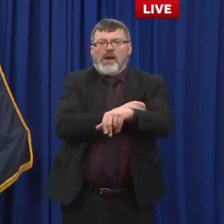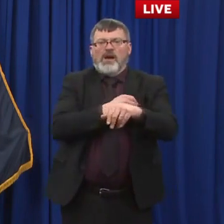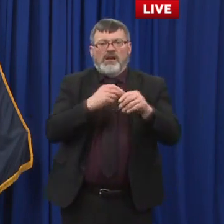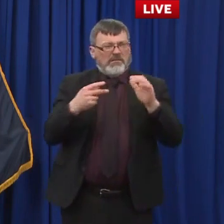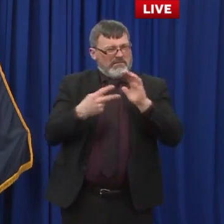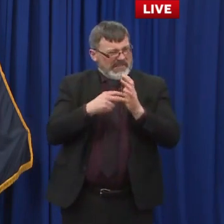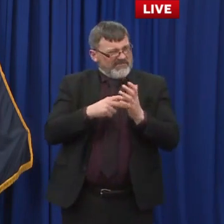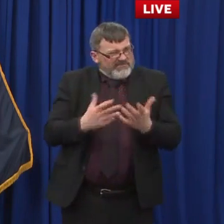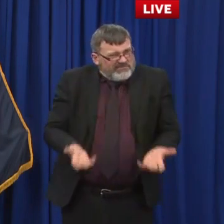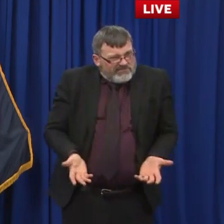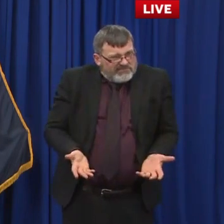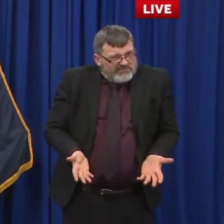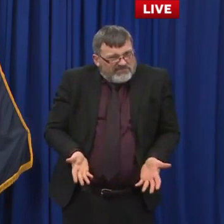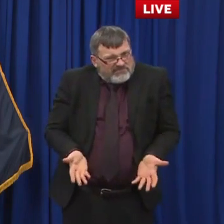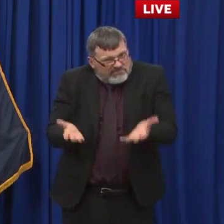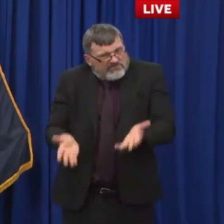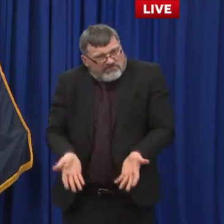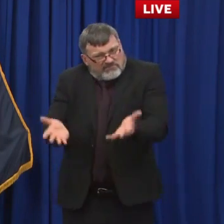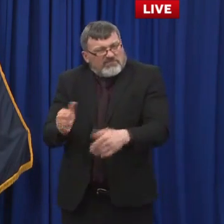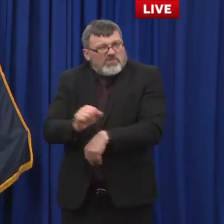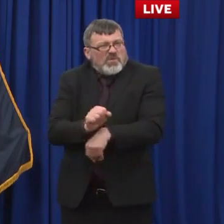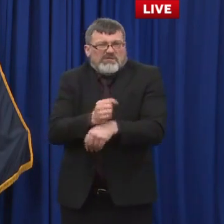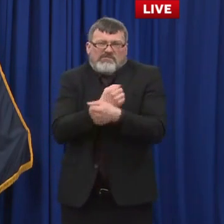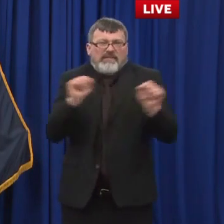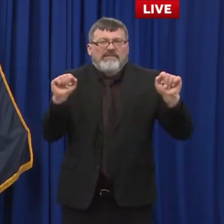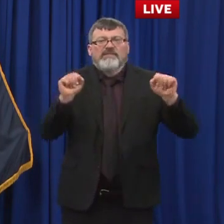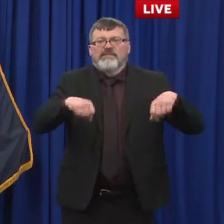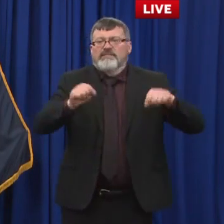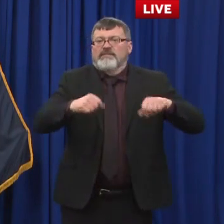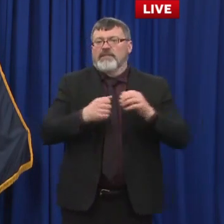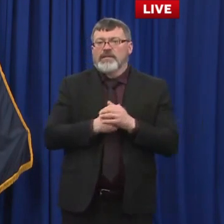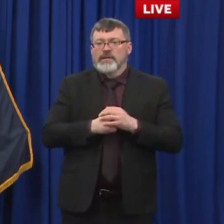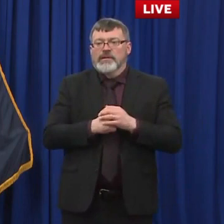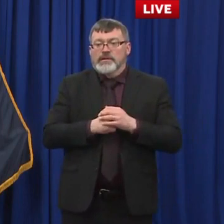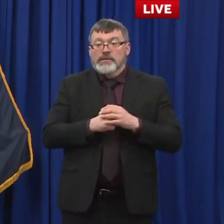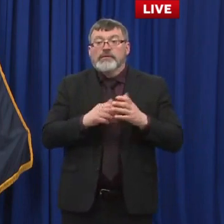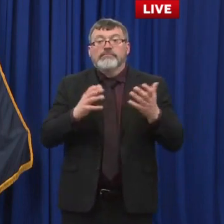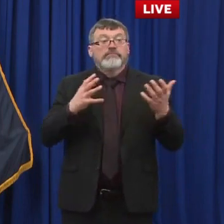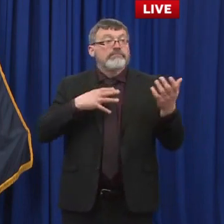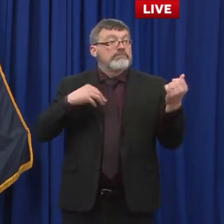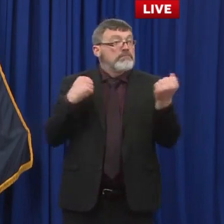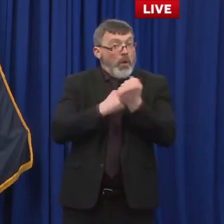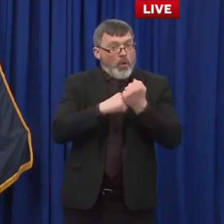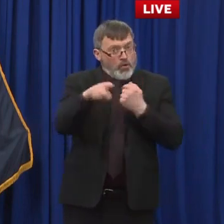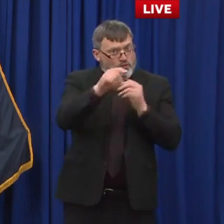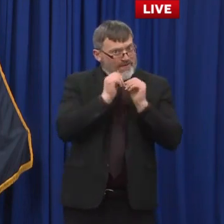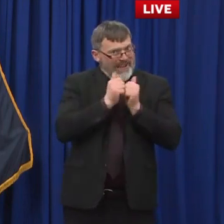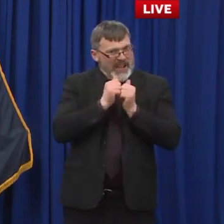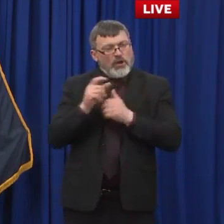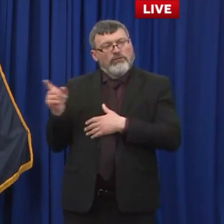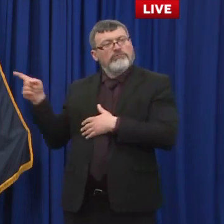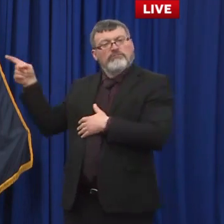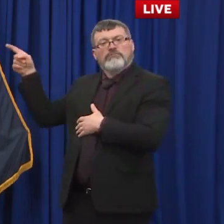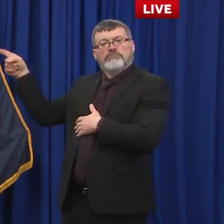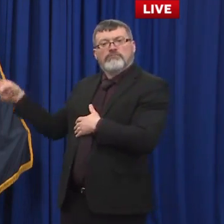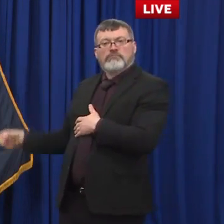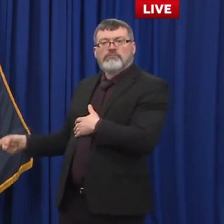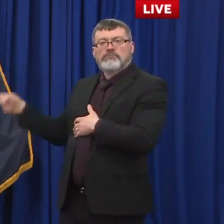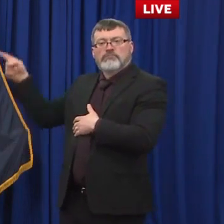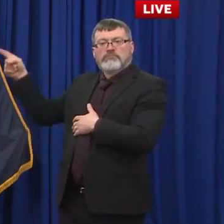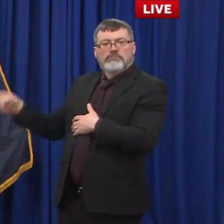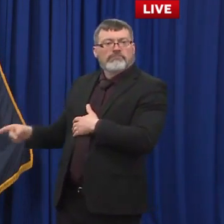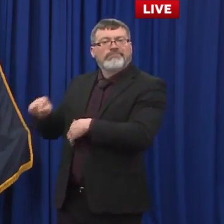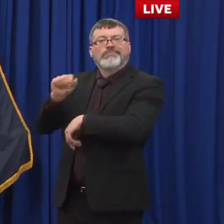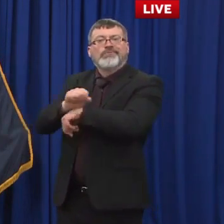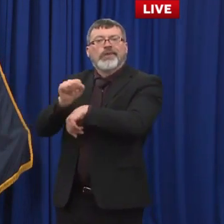the get back to work effort, we do want to highlight the all New Hampshire Works Job Centers. So all we have New Hampshire Works Job